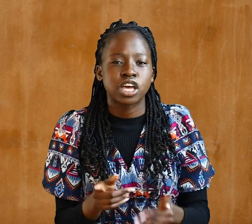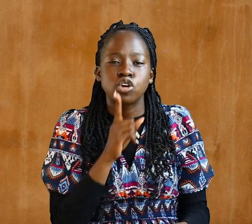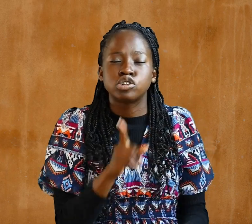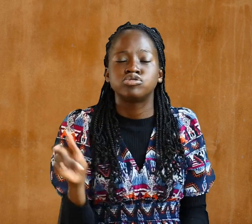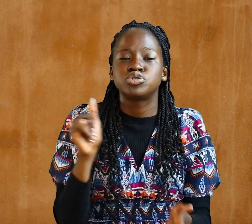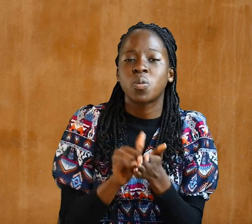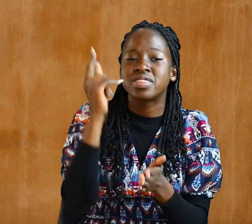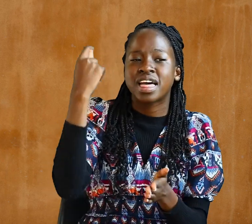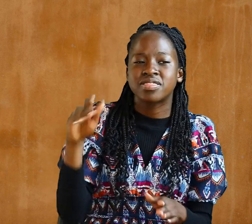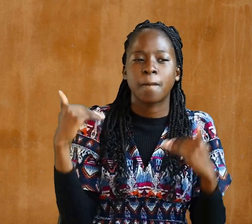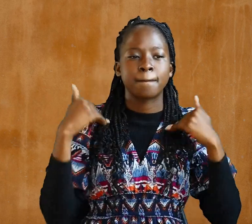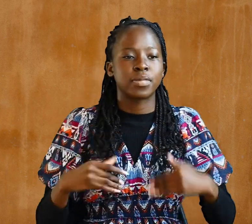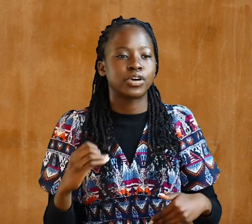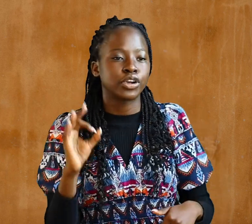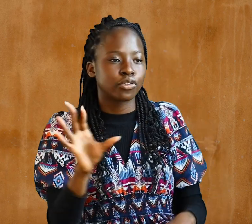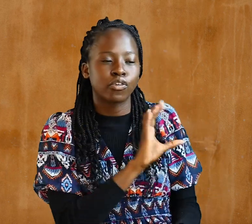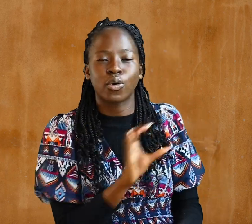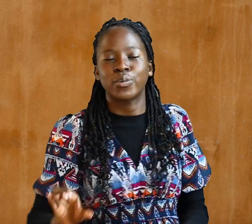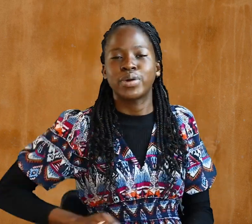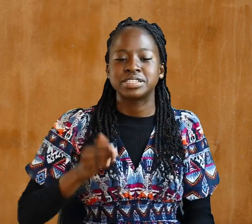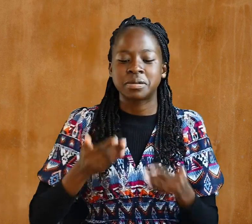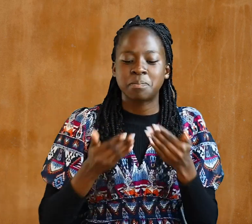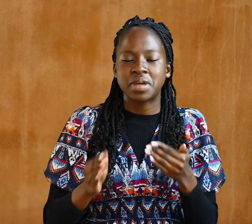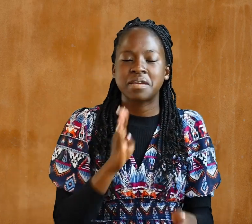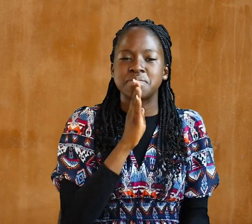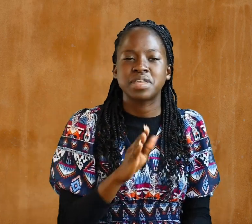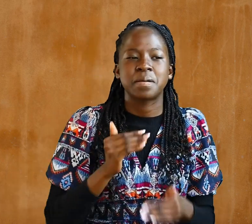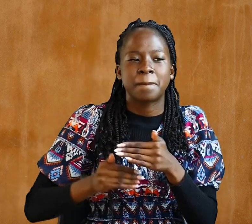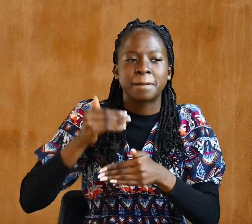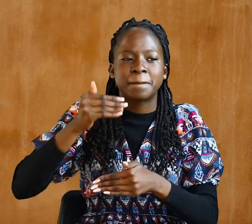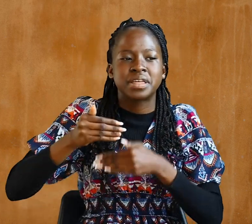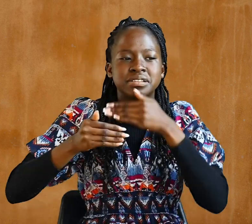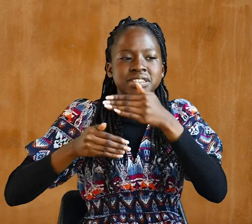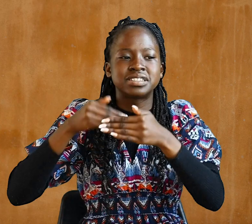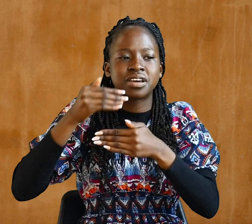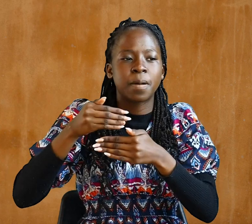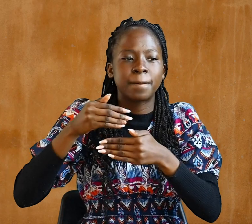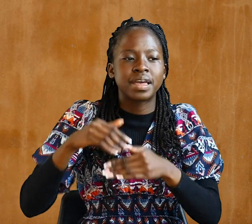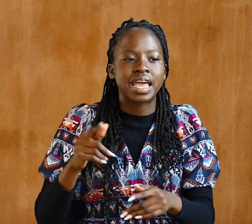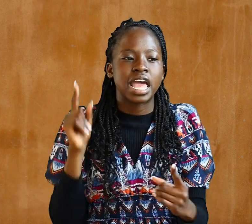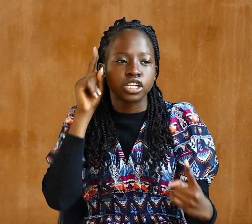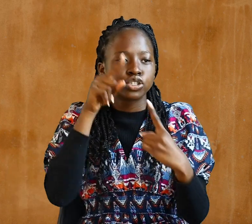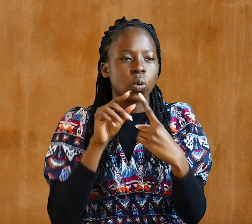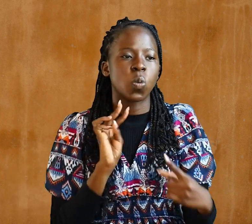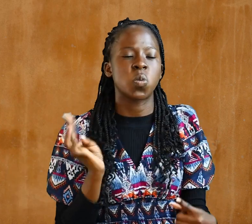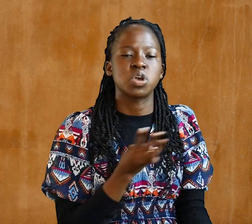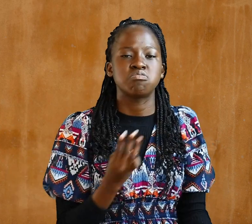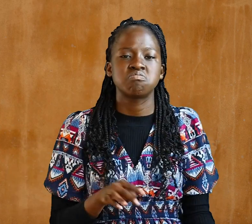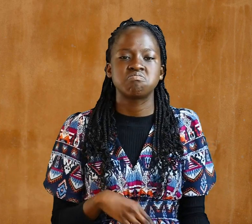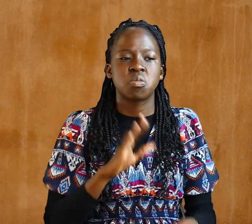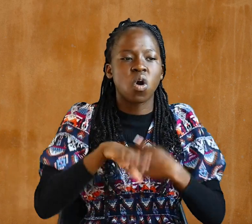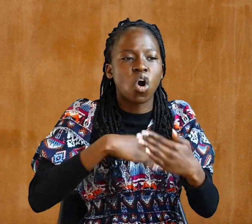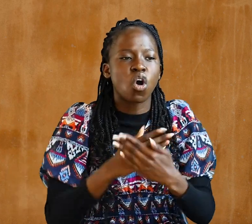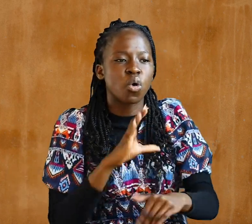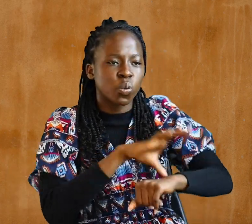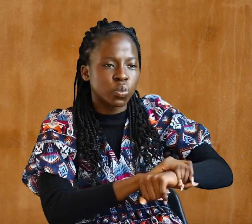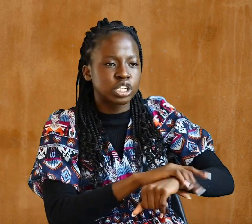body of Christ may be built up Until we all reach unity In the faith